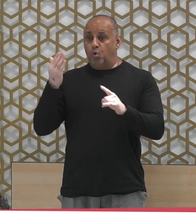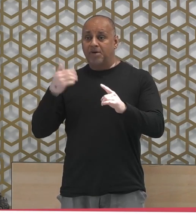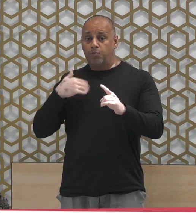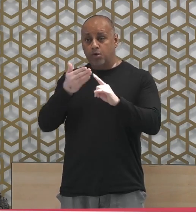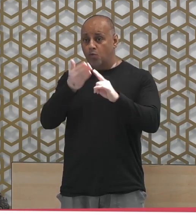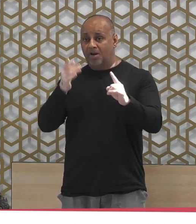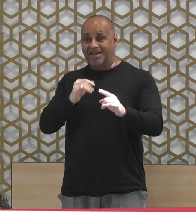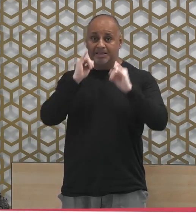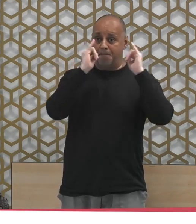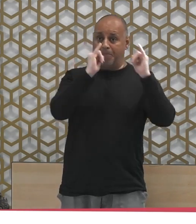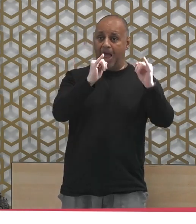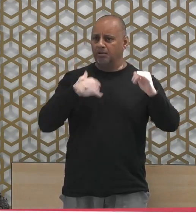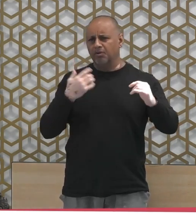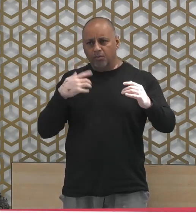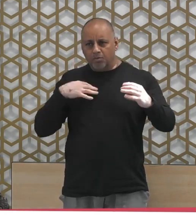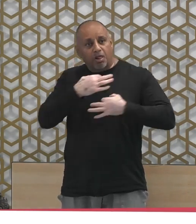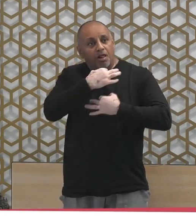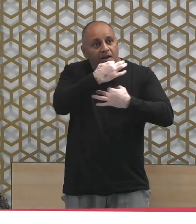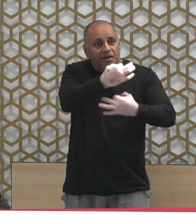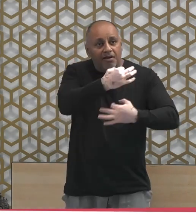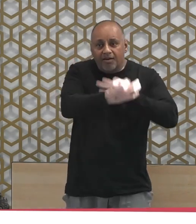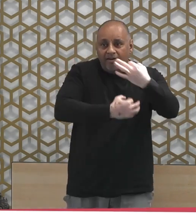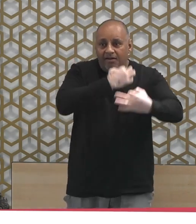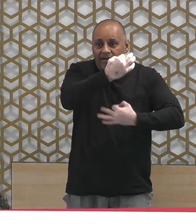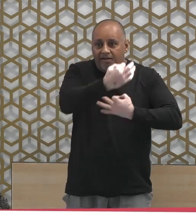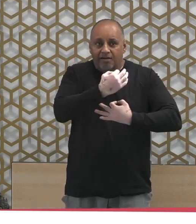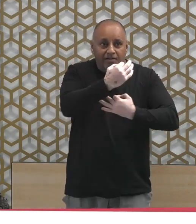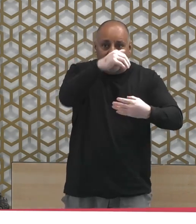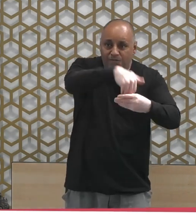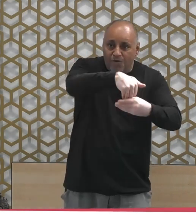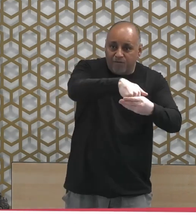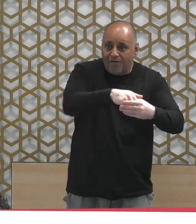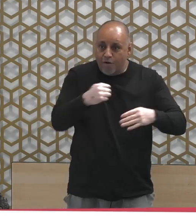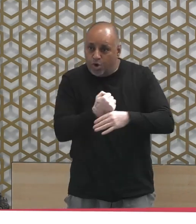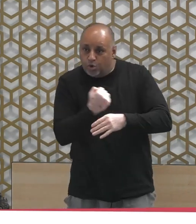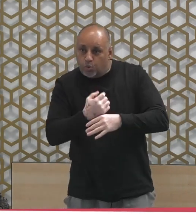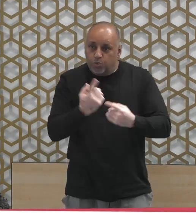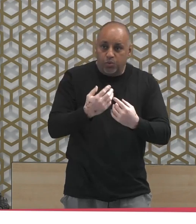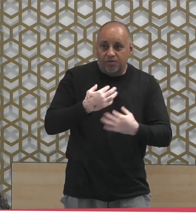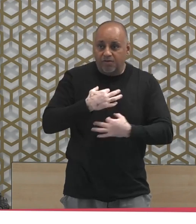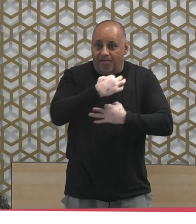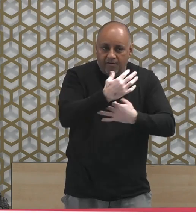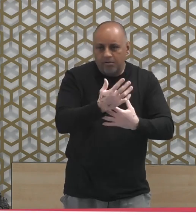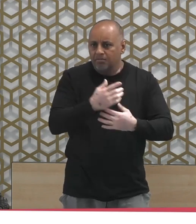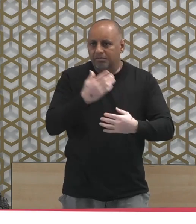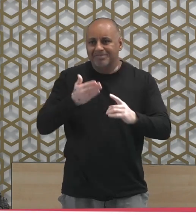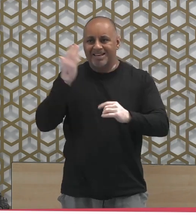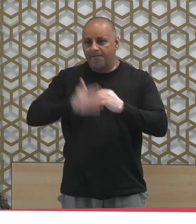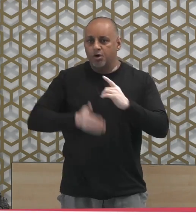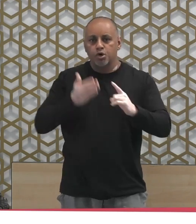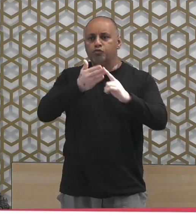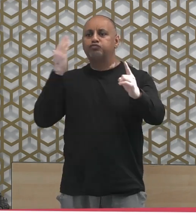Now Hudayfud radiallahu anhu, on another occasion, the first hadith of course has a long conversation with the Prophet alayhi wa sallam